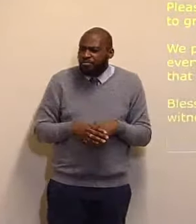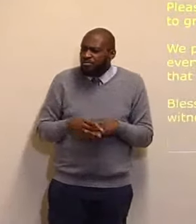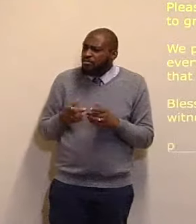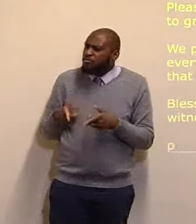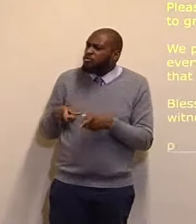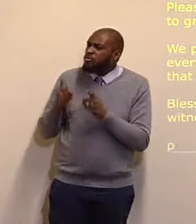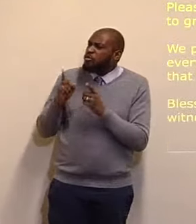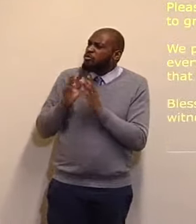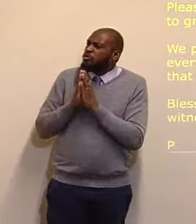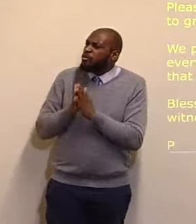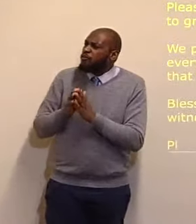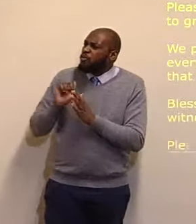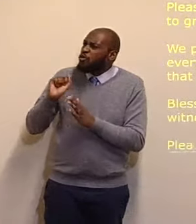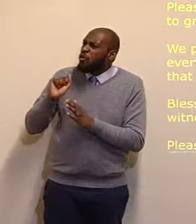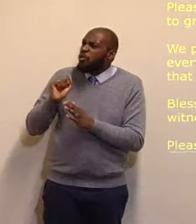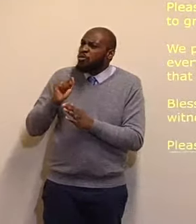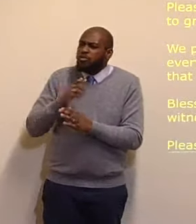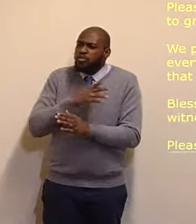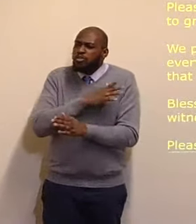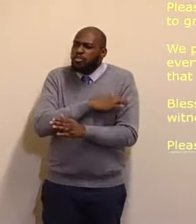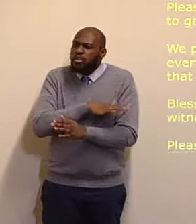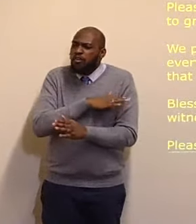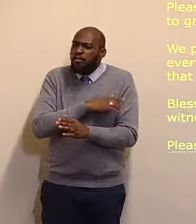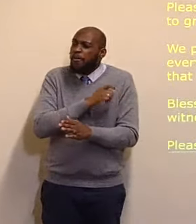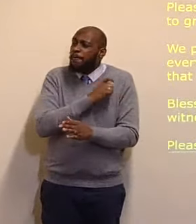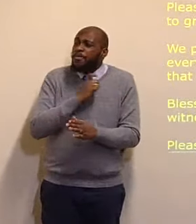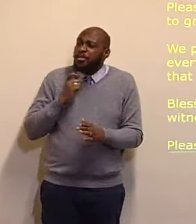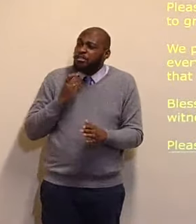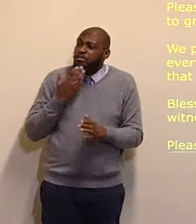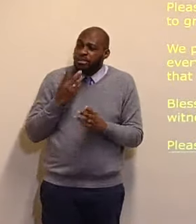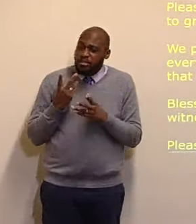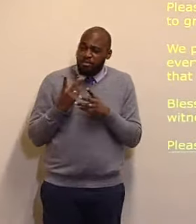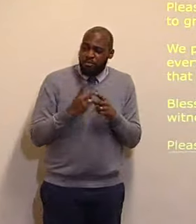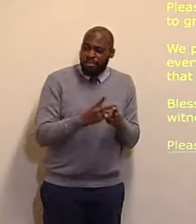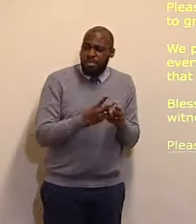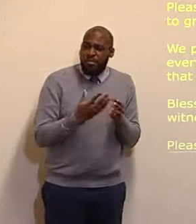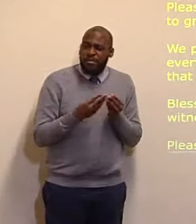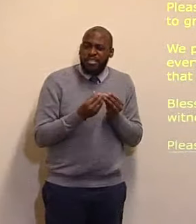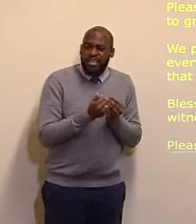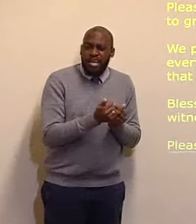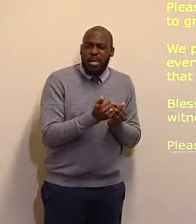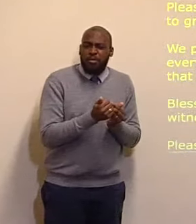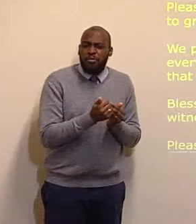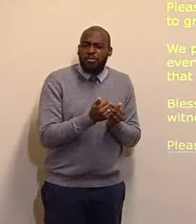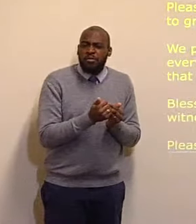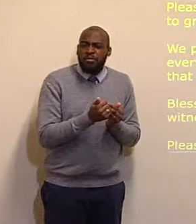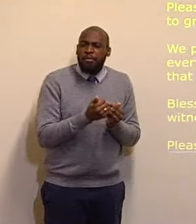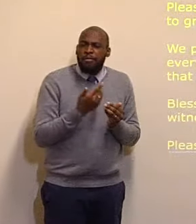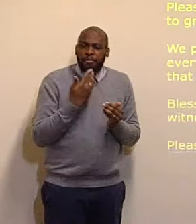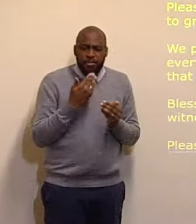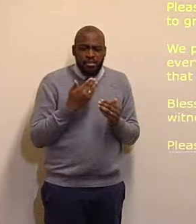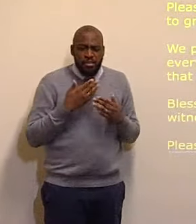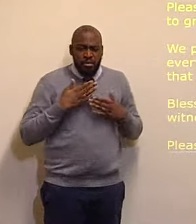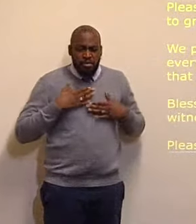strength, visit him, lift him up, O Lord, we pray, that thou will do good, to his body, but also,